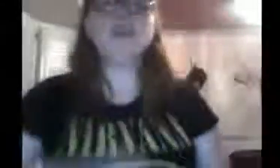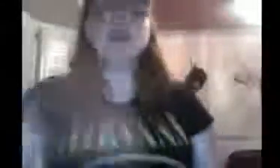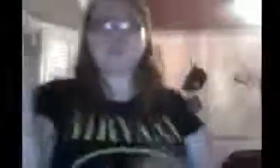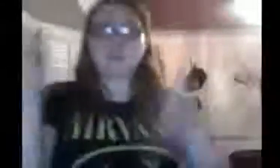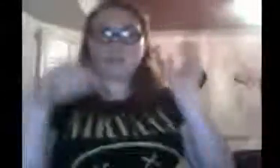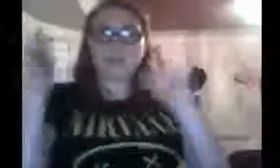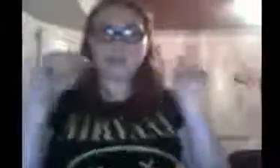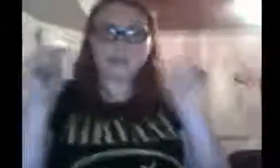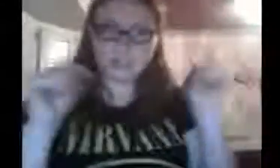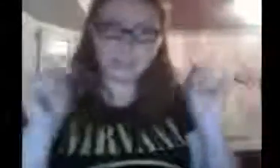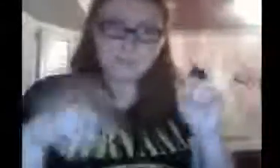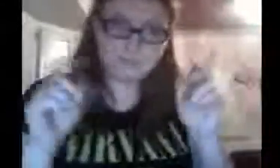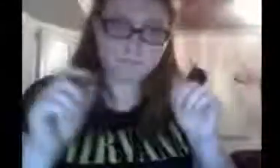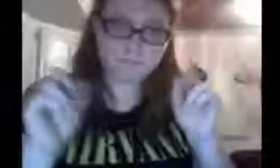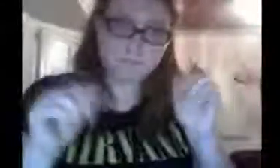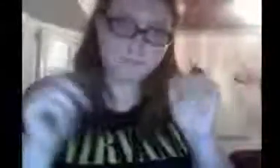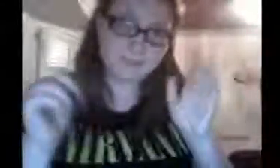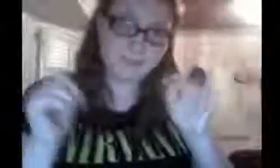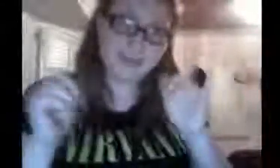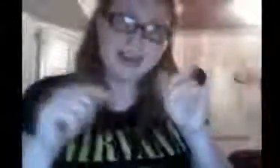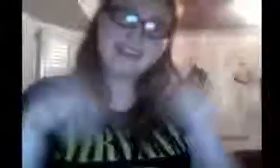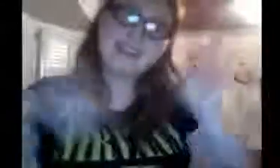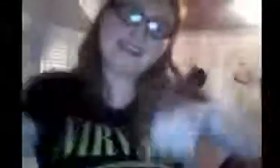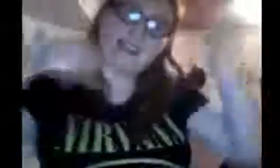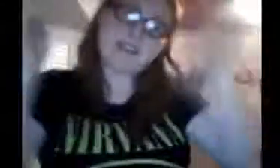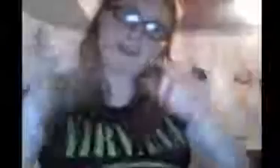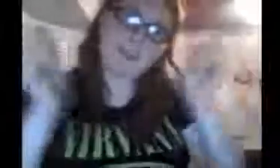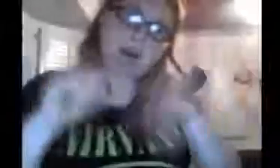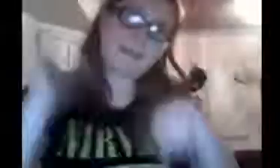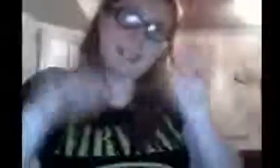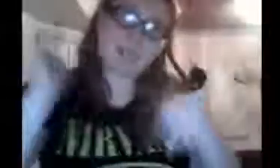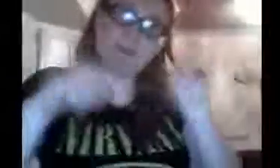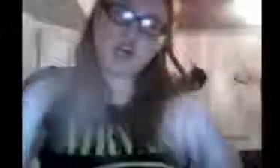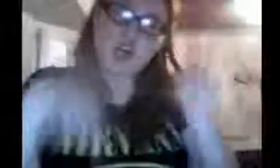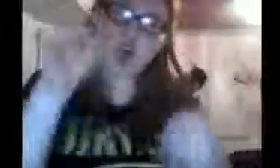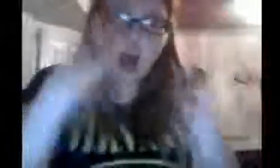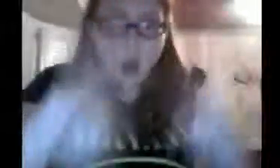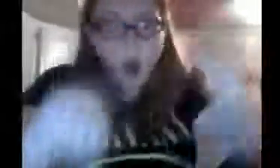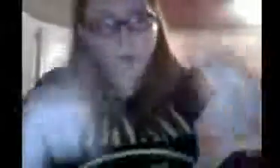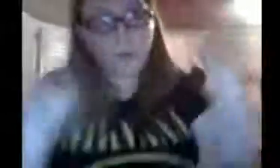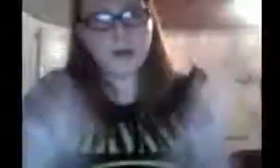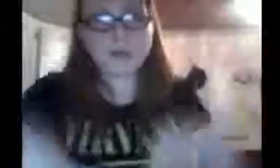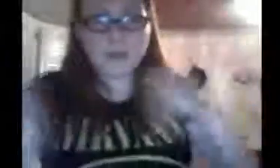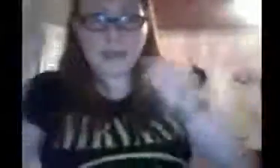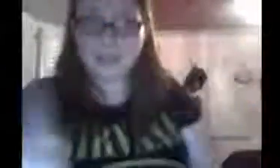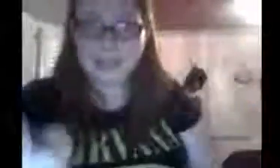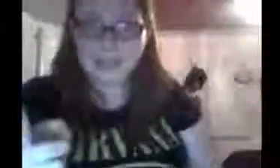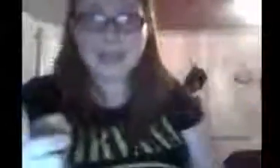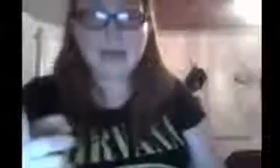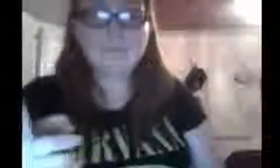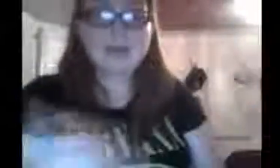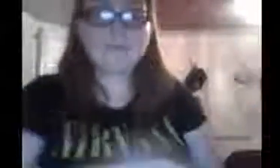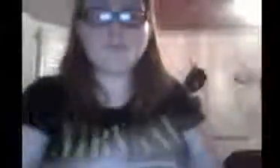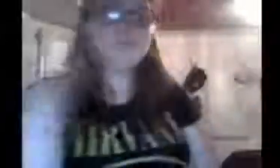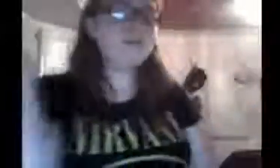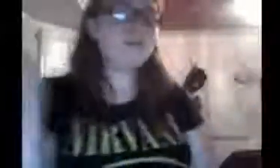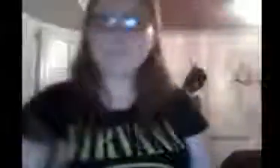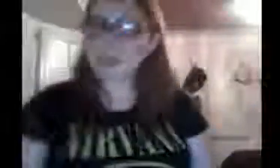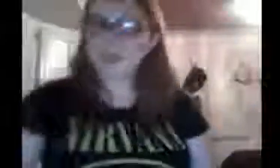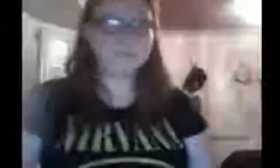Please put that in the description. Please put that in the comment section below. Like, click that button. Make